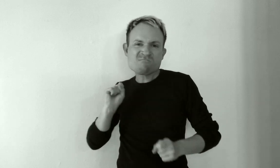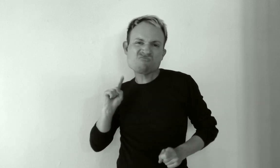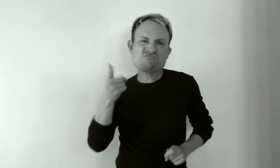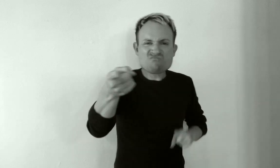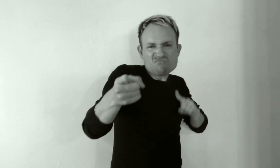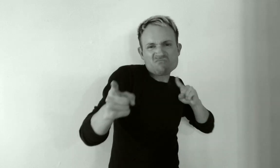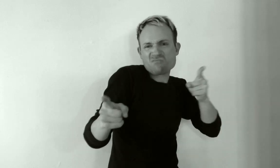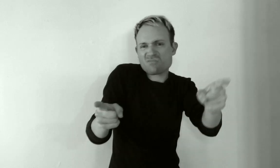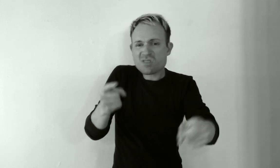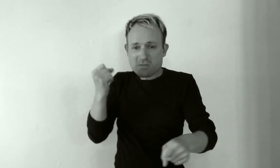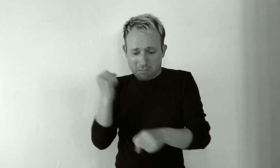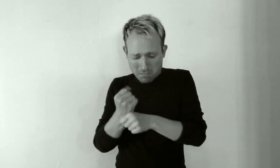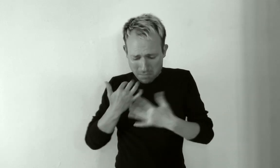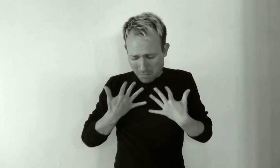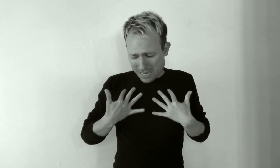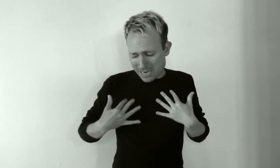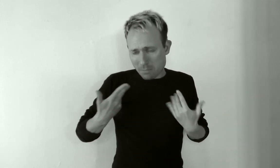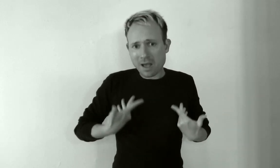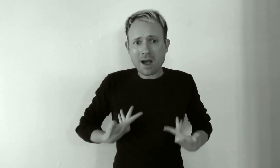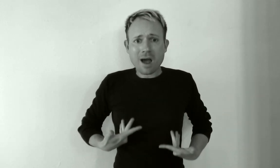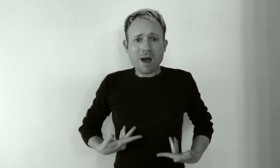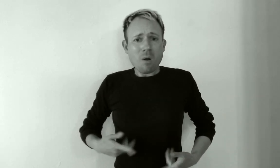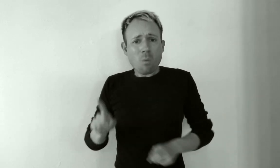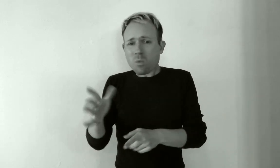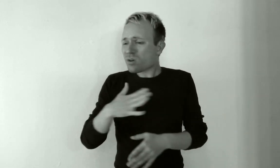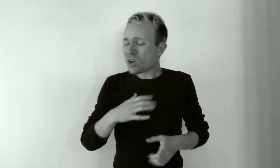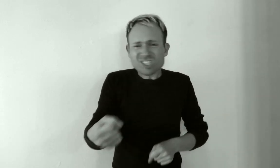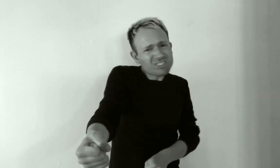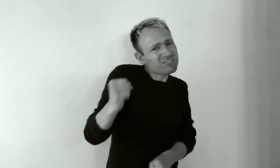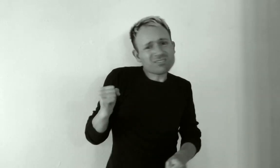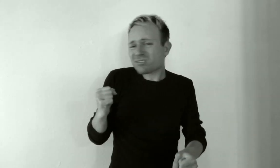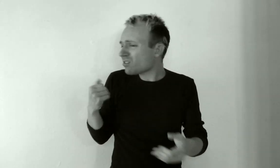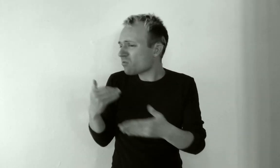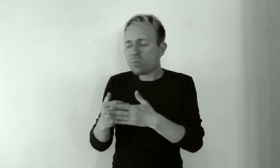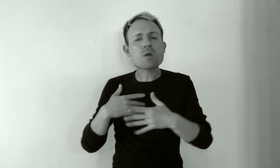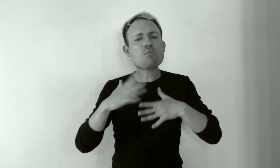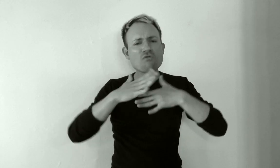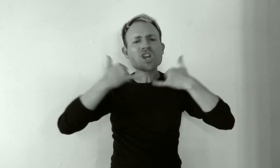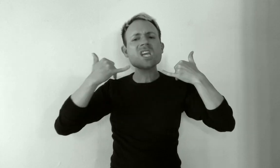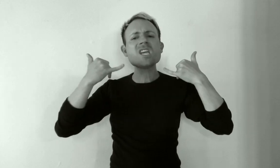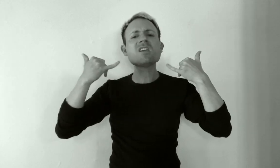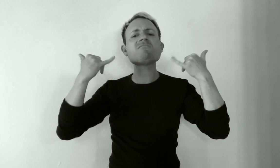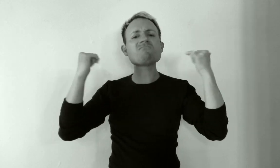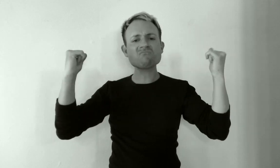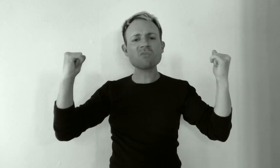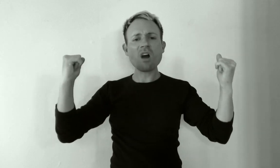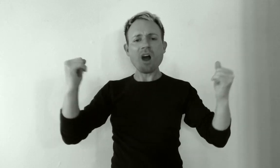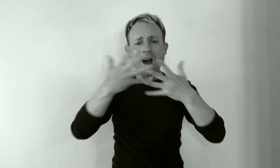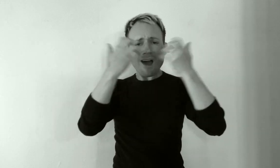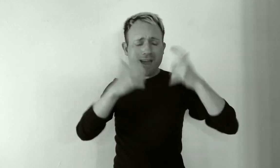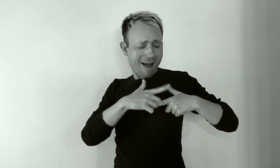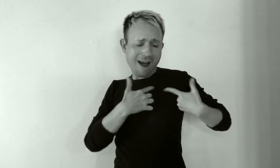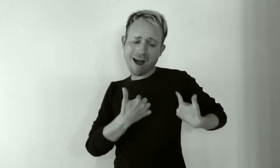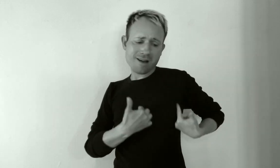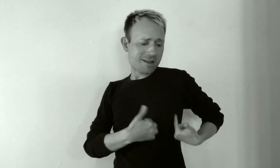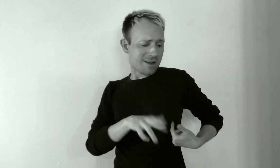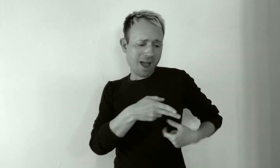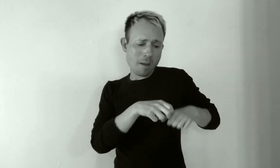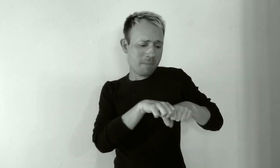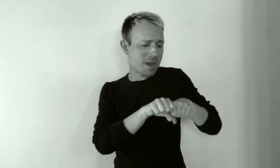can make me bleed But I won't stop until we're free The wild hearts can't be